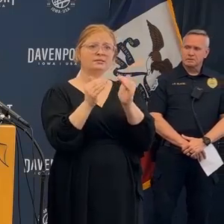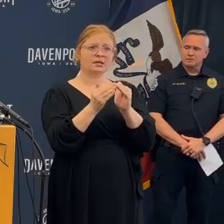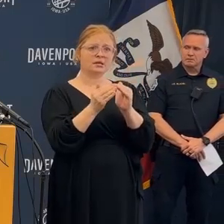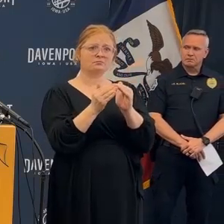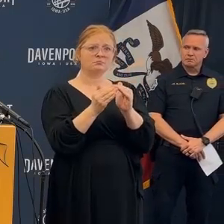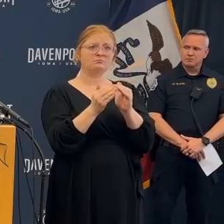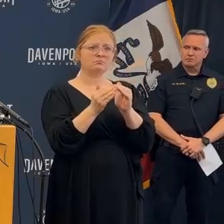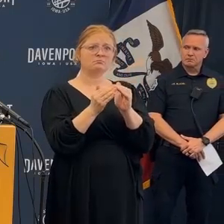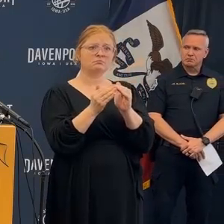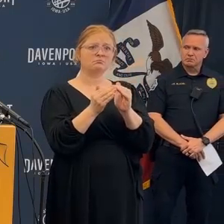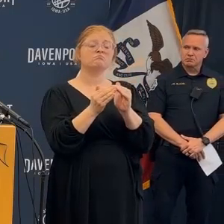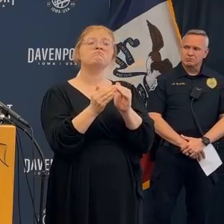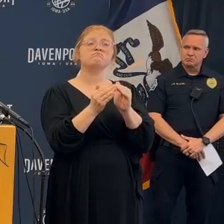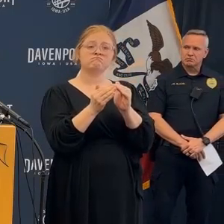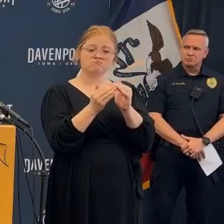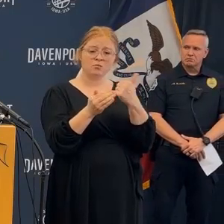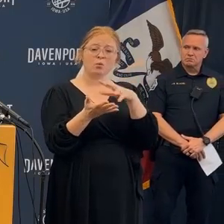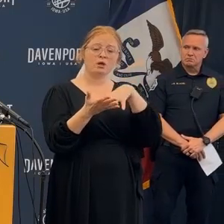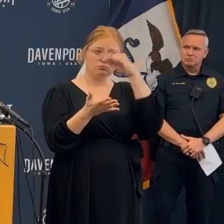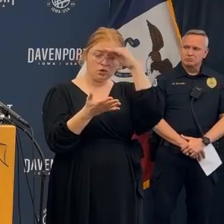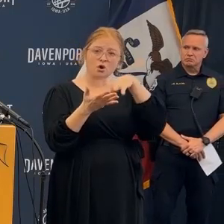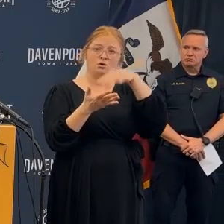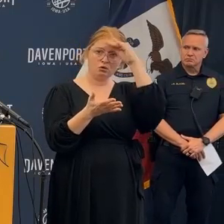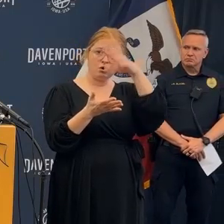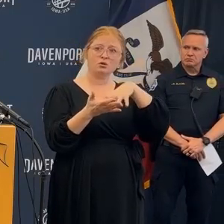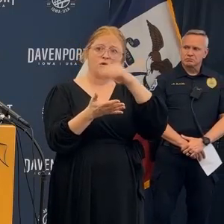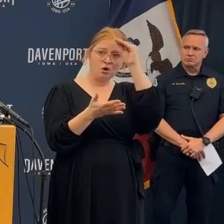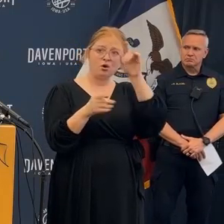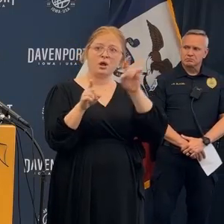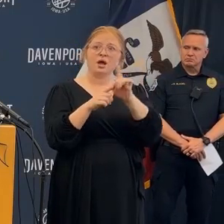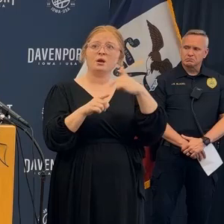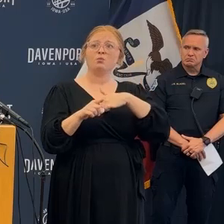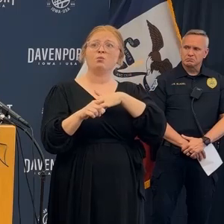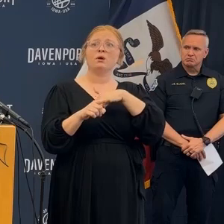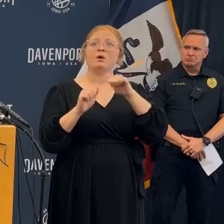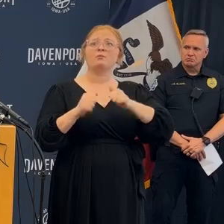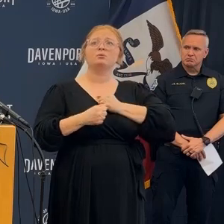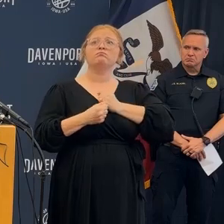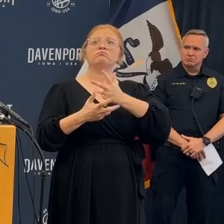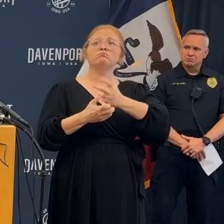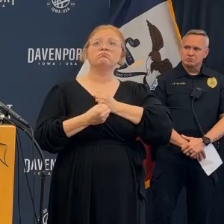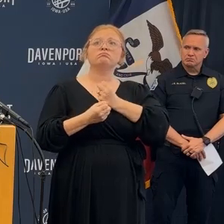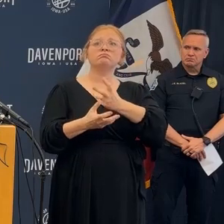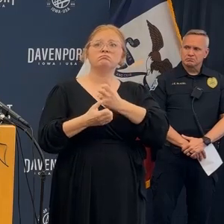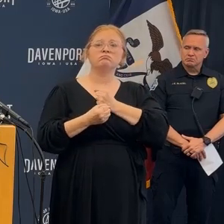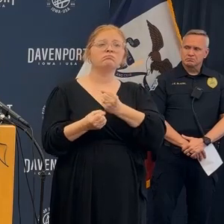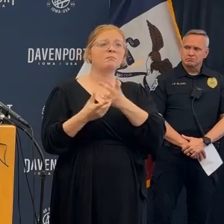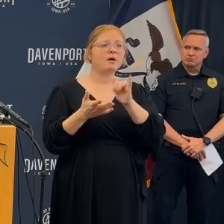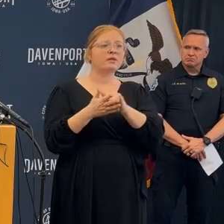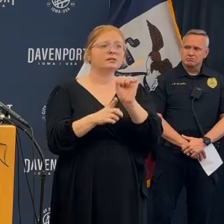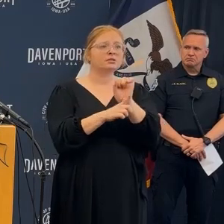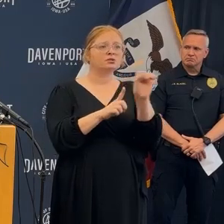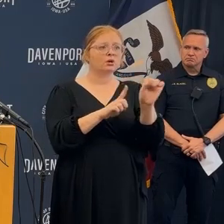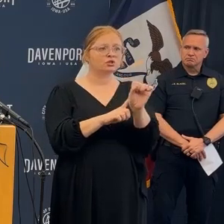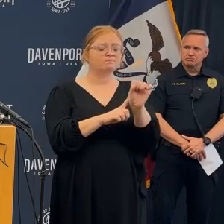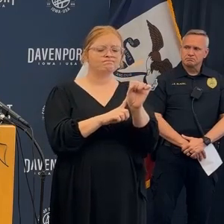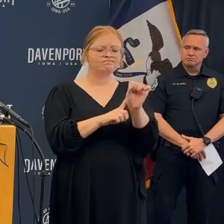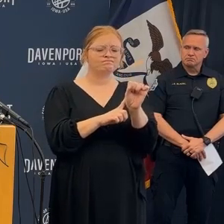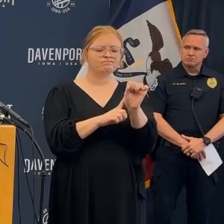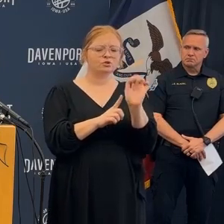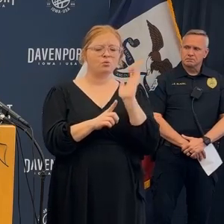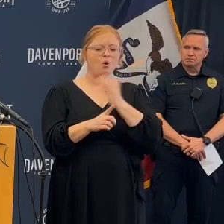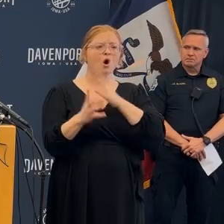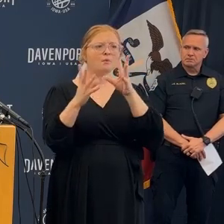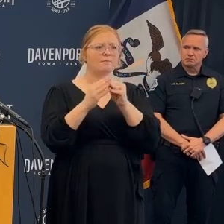the city last night and did get a lot more information and was able to speak through our concerns with them.